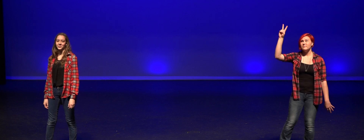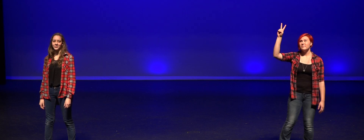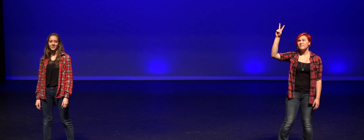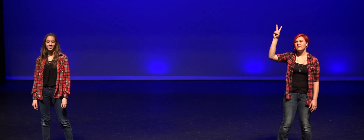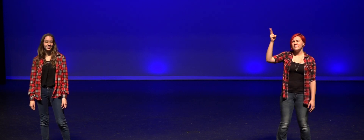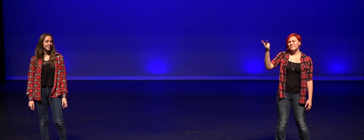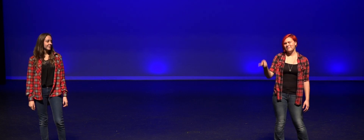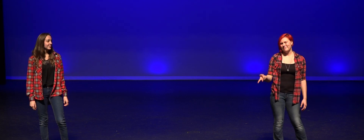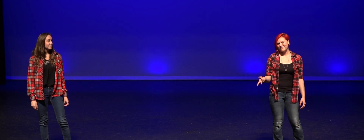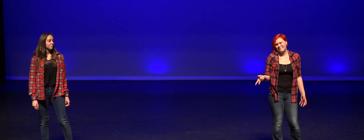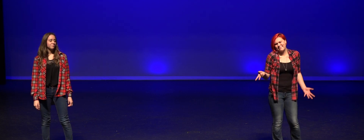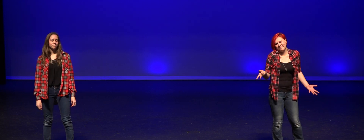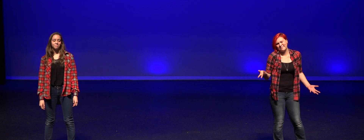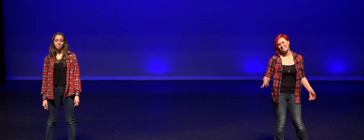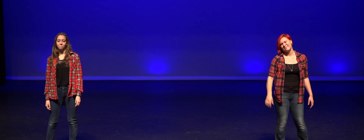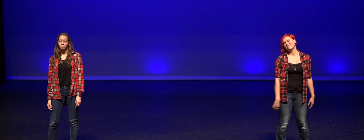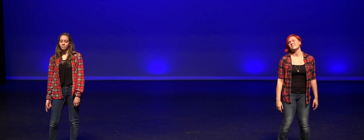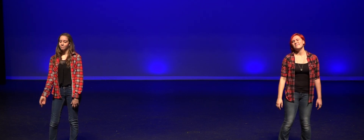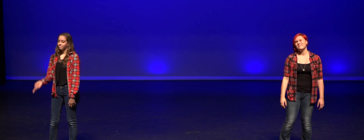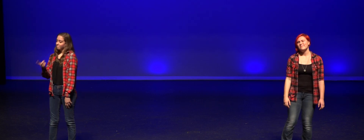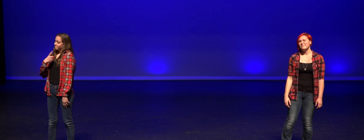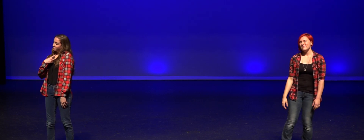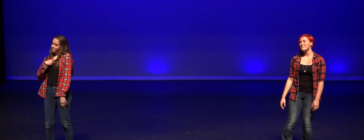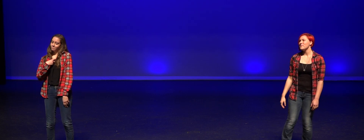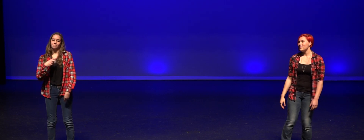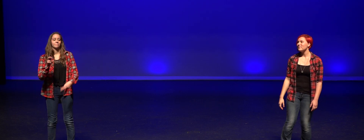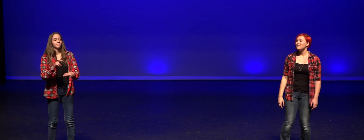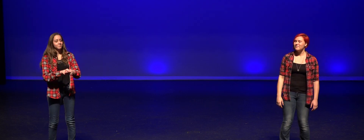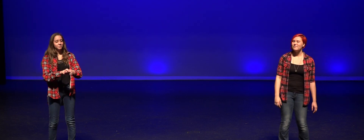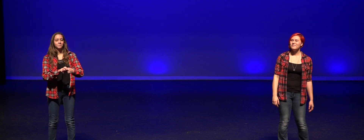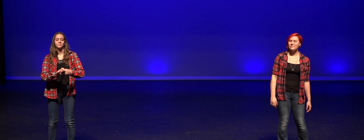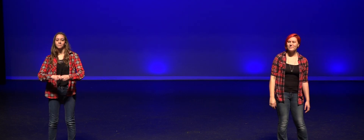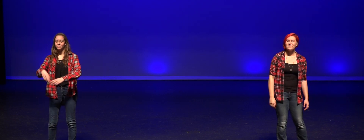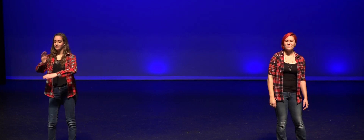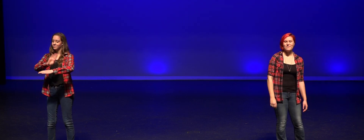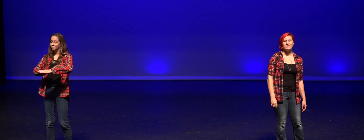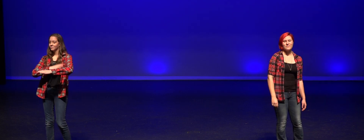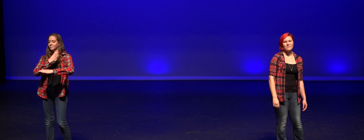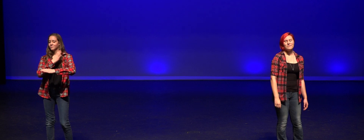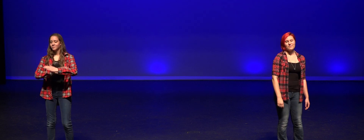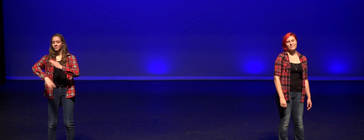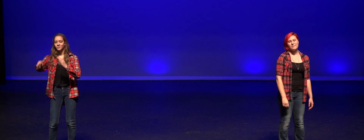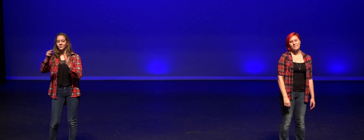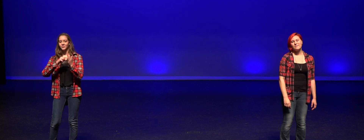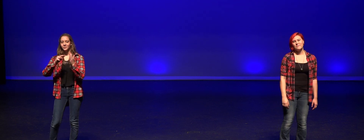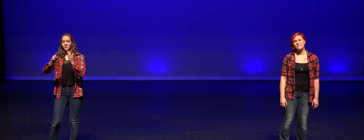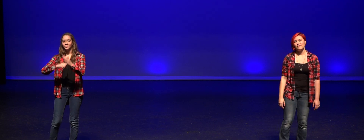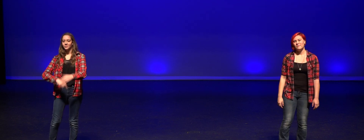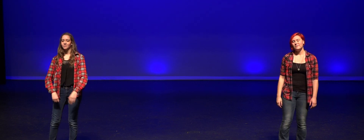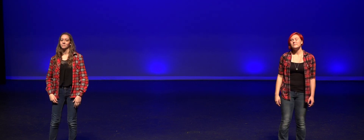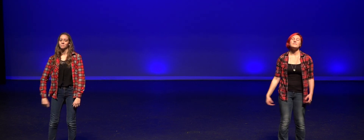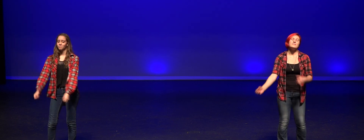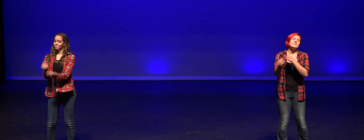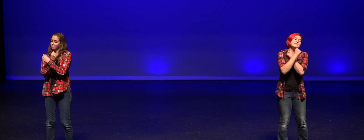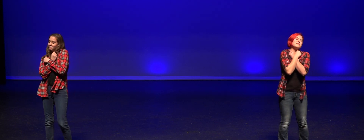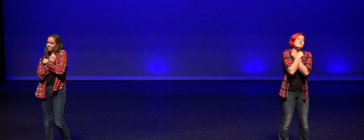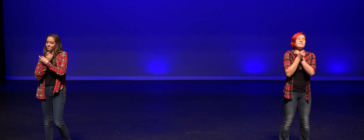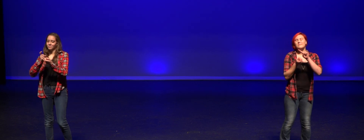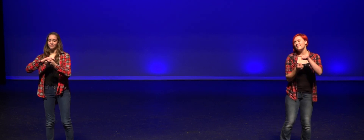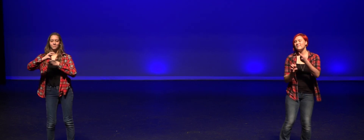crashing in their portfolios But I'll be sitting here with a song that I wrote Saying love could